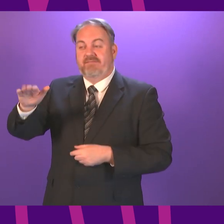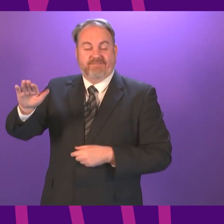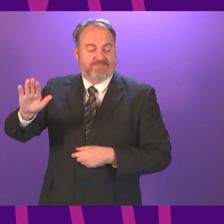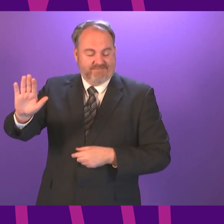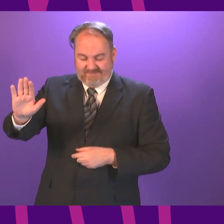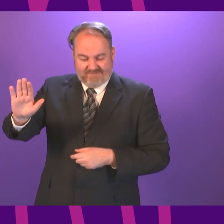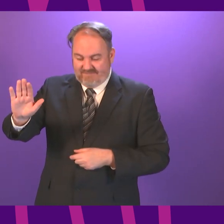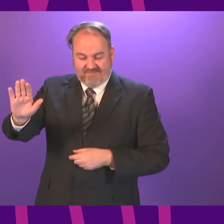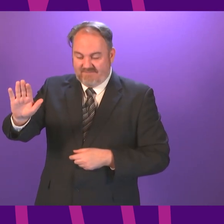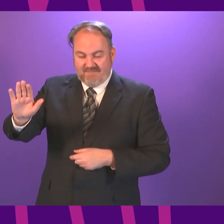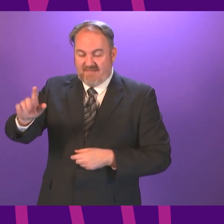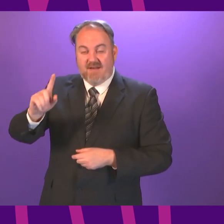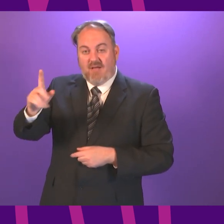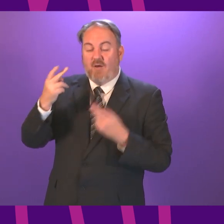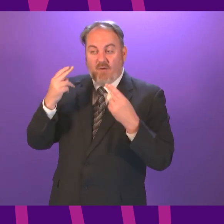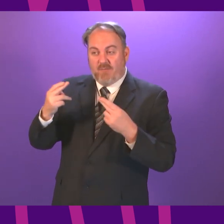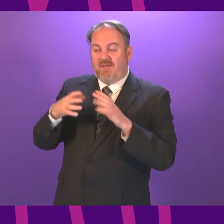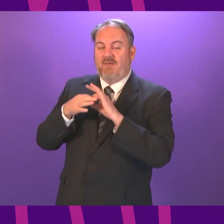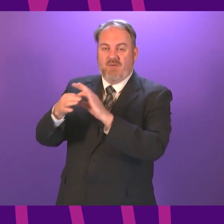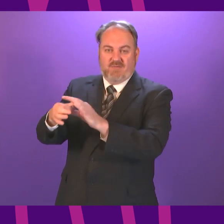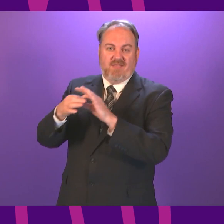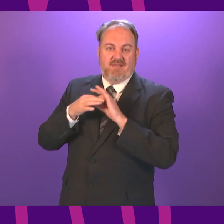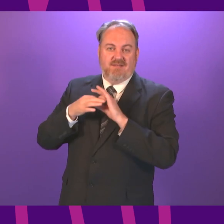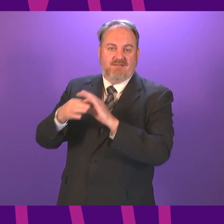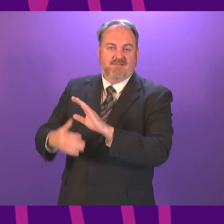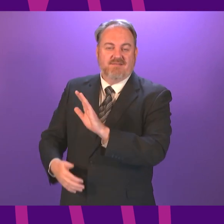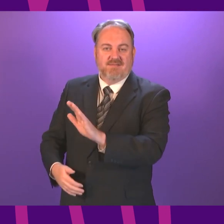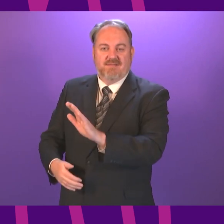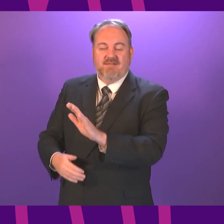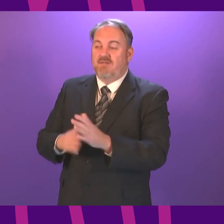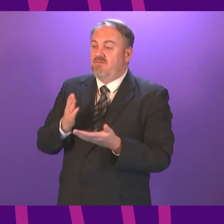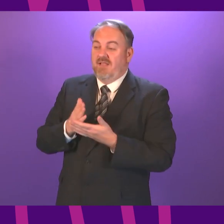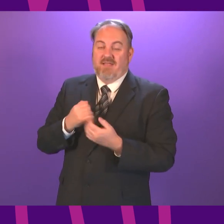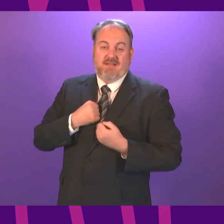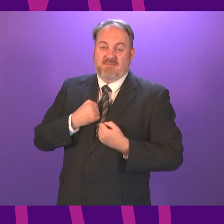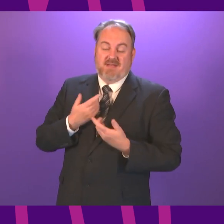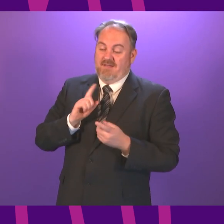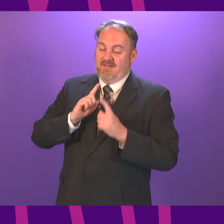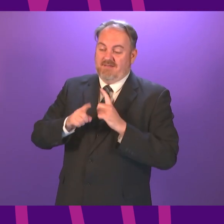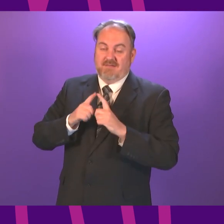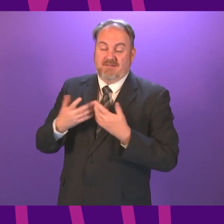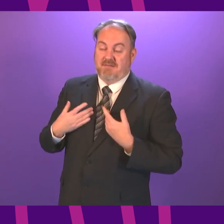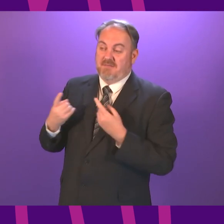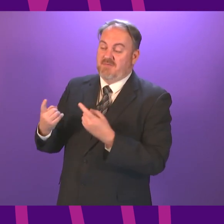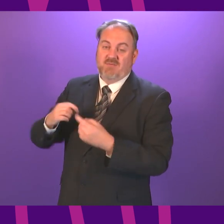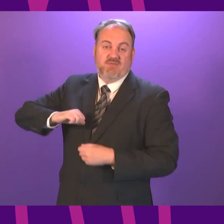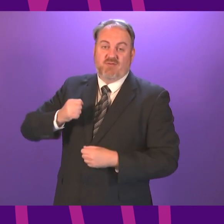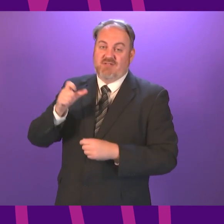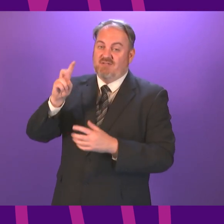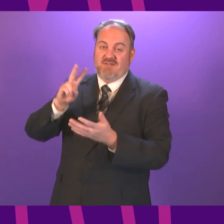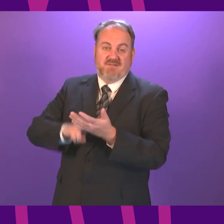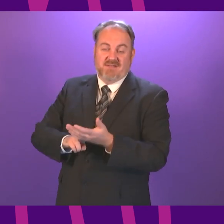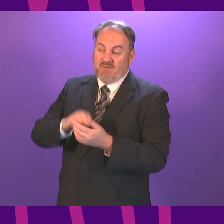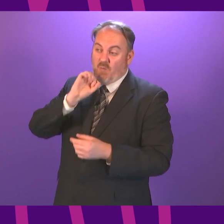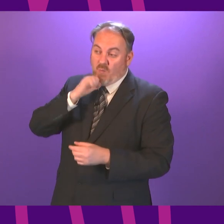perhaps genuinely find some common ground now I can't be more positive and fairer than that it's up to the Scottish Conservatives whether they choose to respond